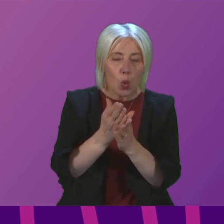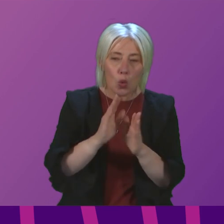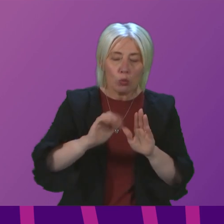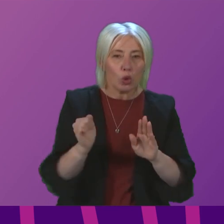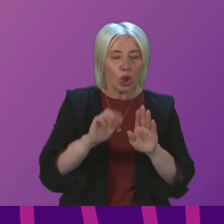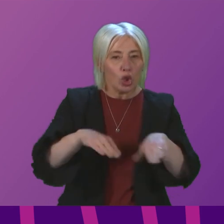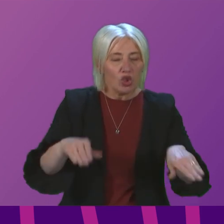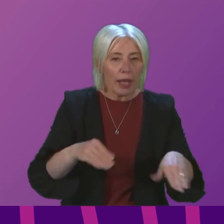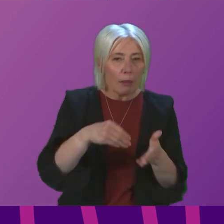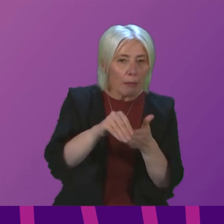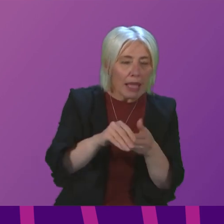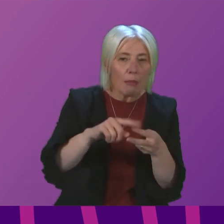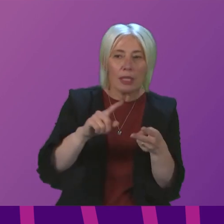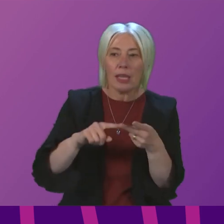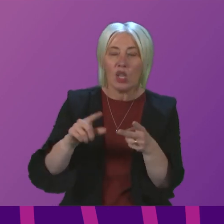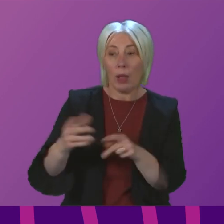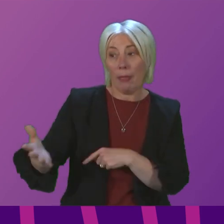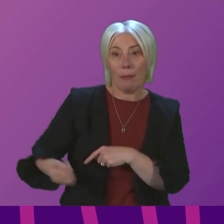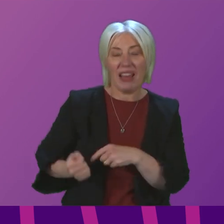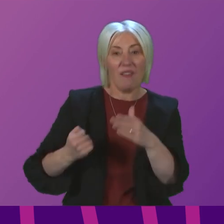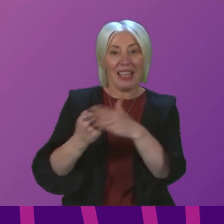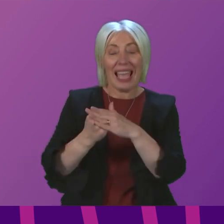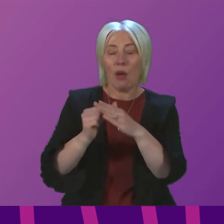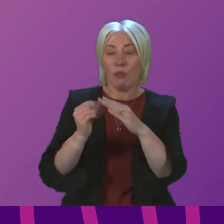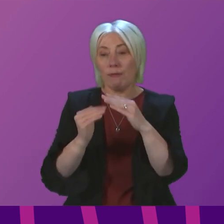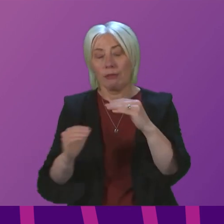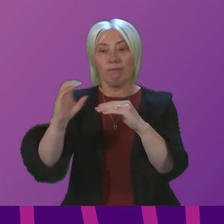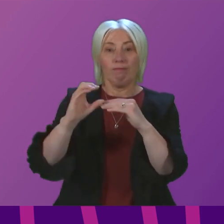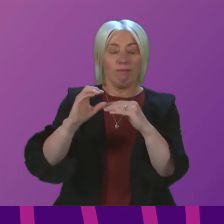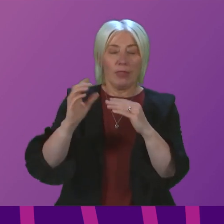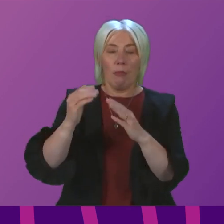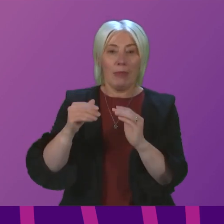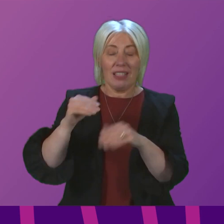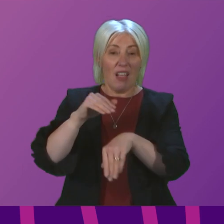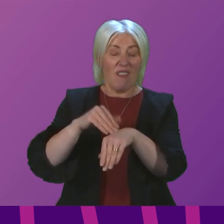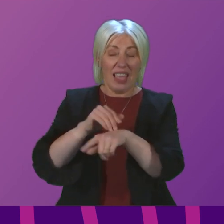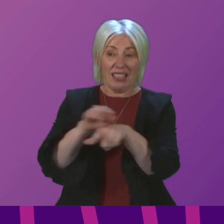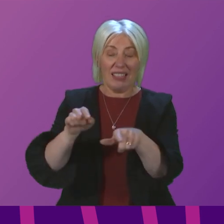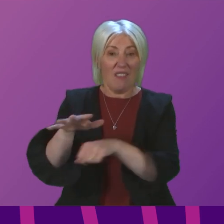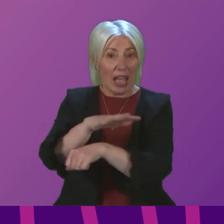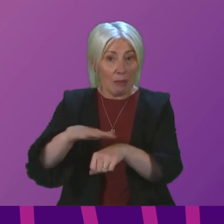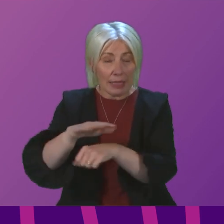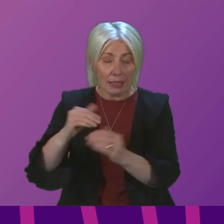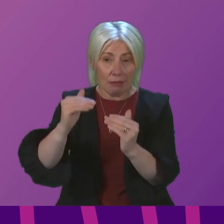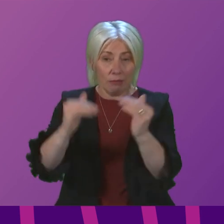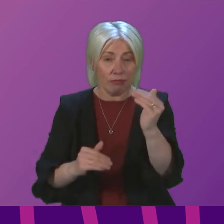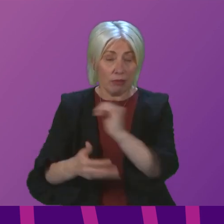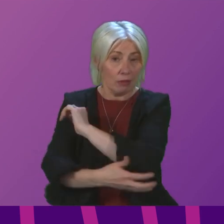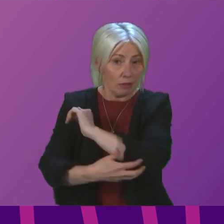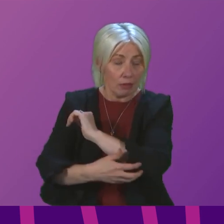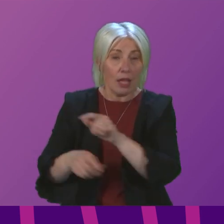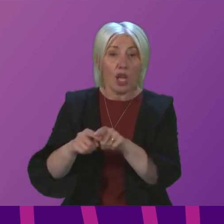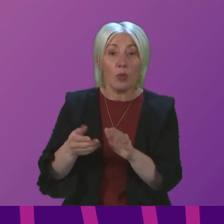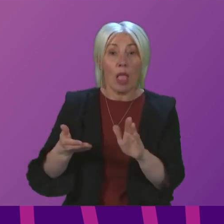Payment, mitigating the UK Government benefit cap, which of course disproportionately impacts on families, and of course introducing under